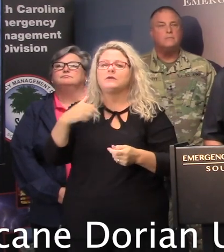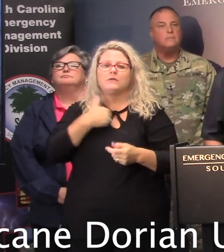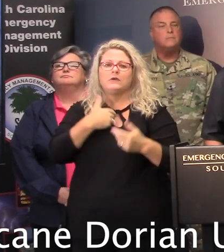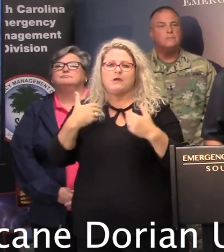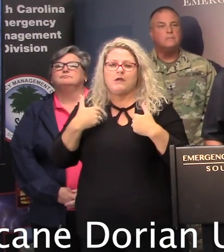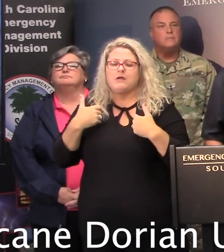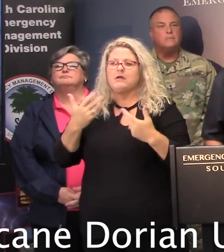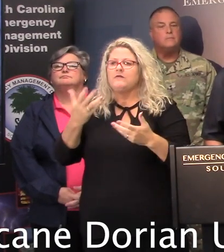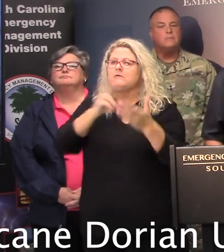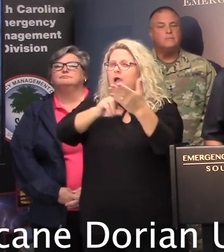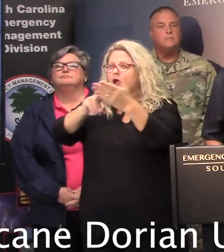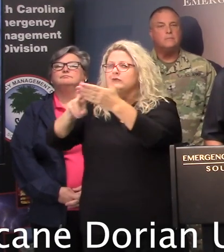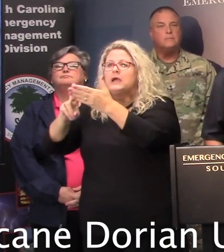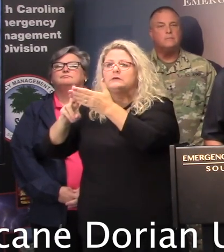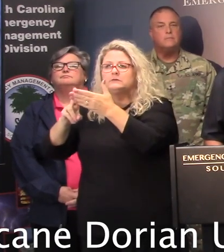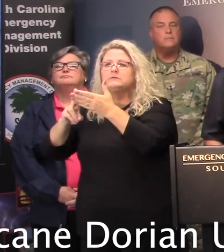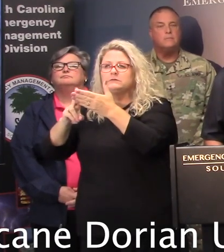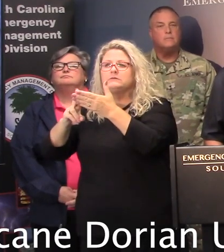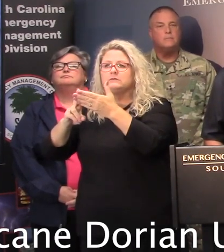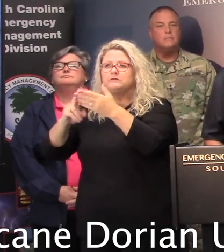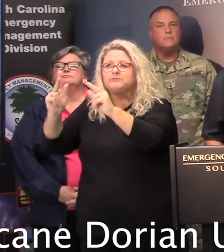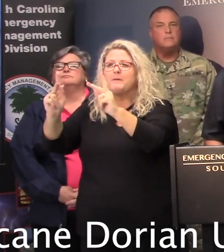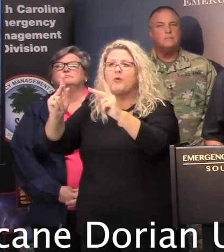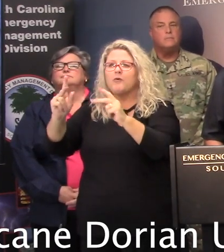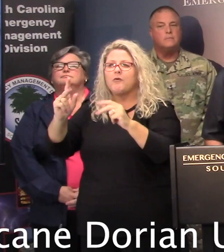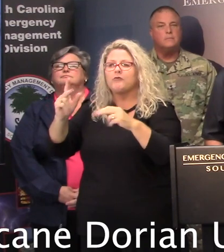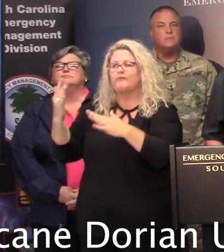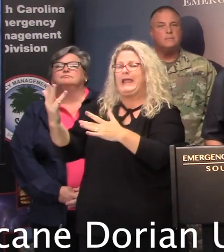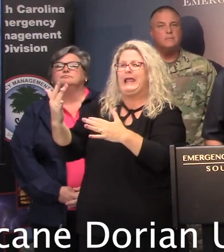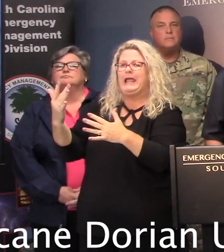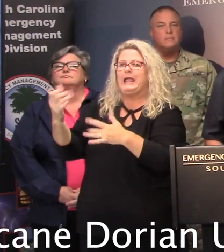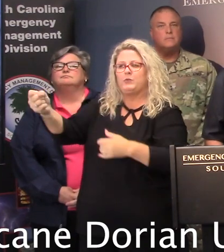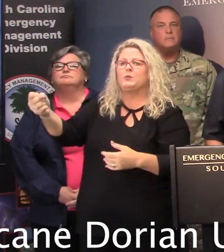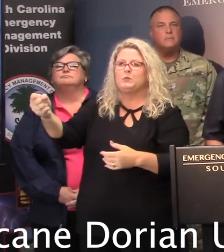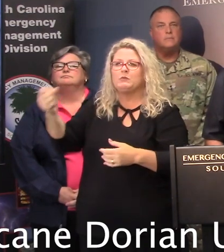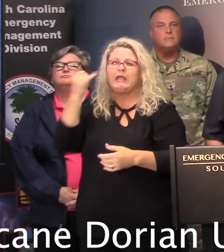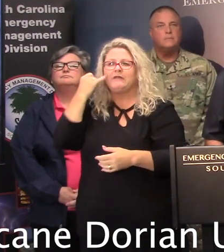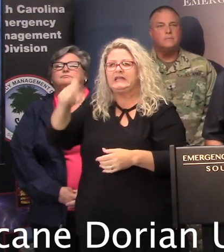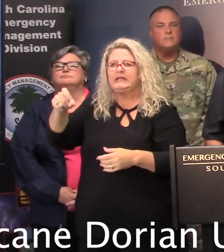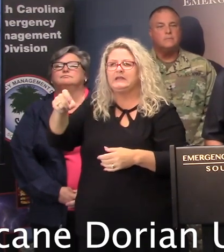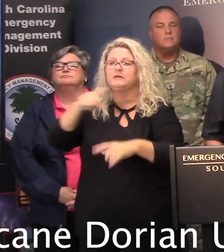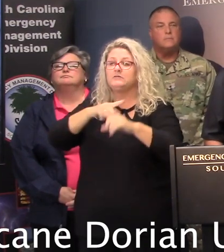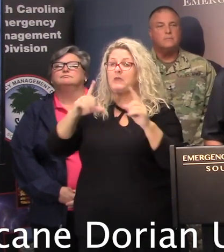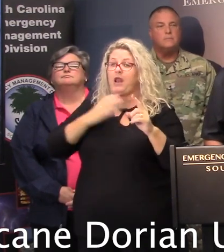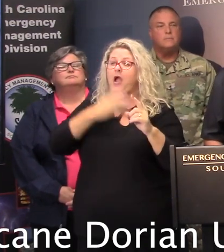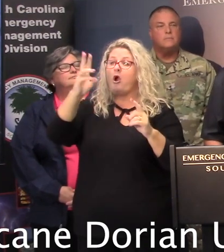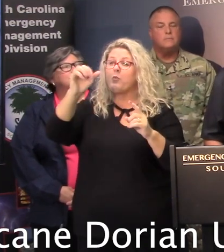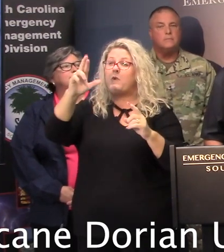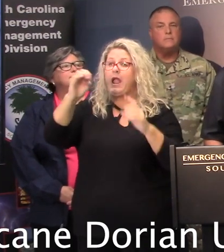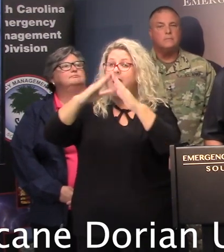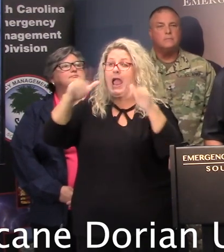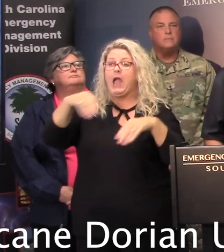number of logistics contracts that we have on standby if, if we need them. Uh, we've got a pretty fully stocked warehouse up in